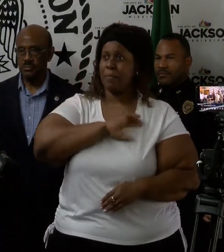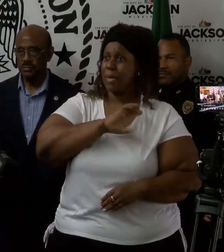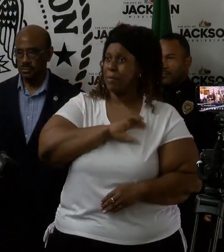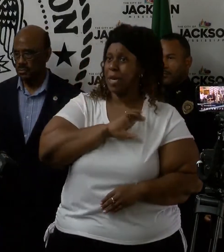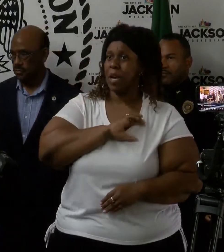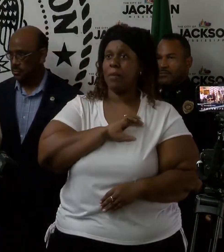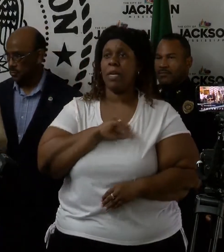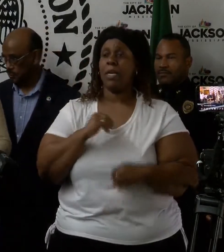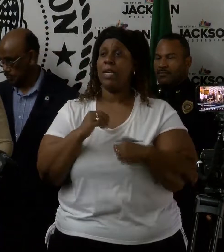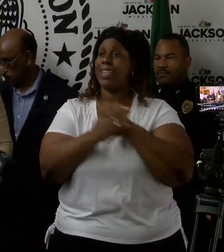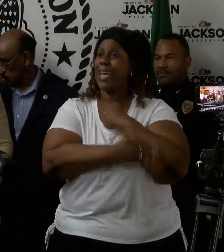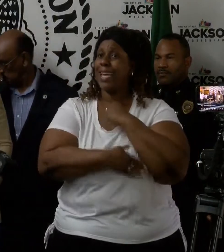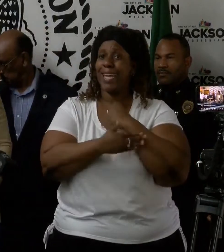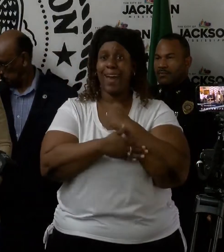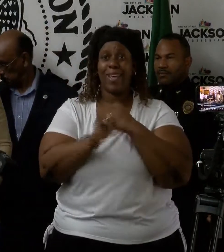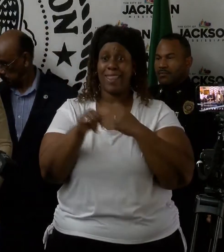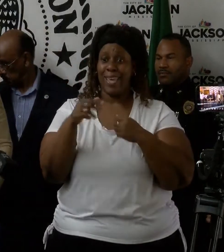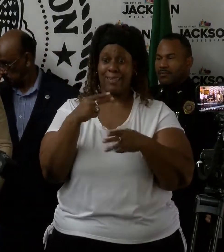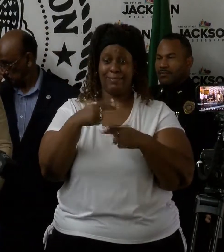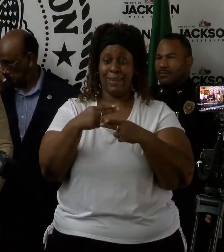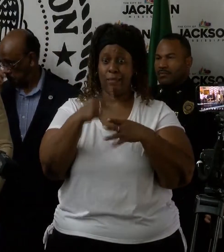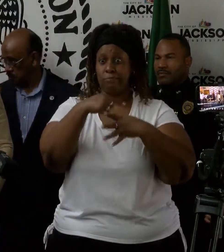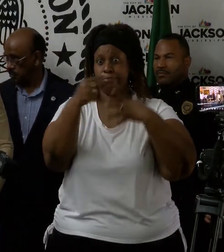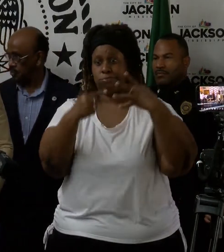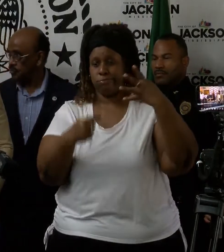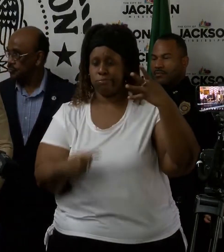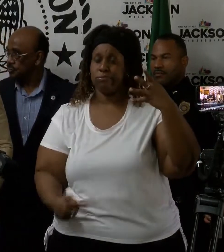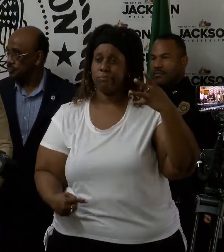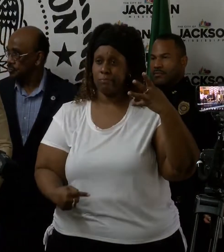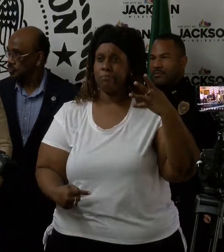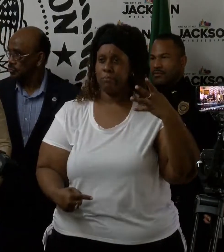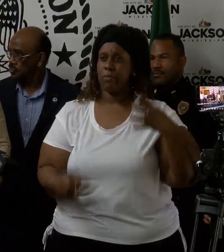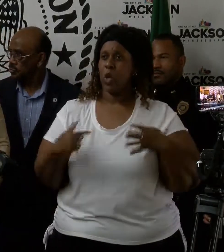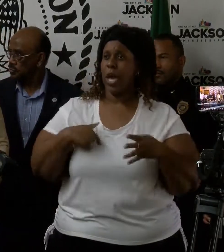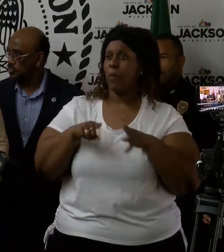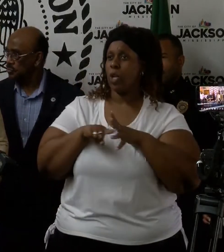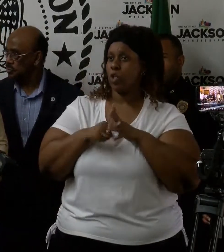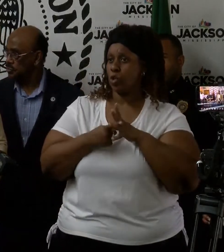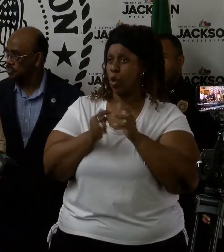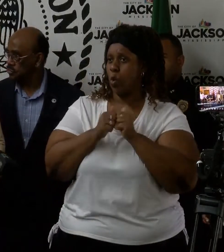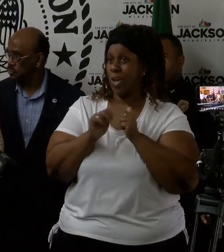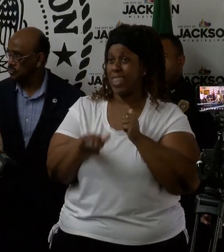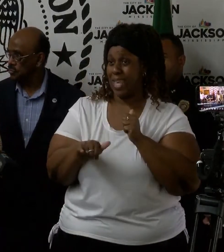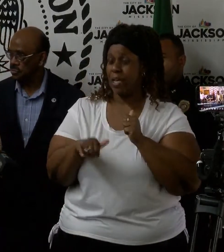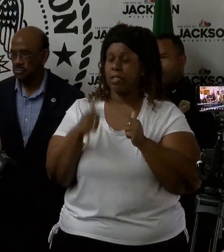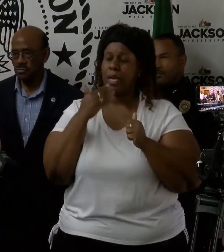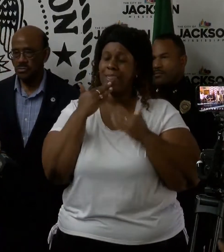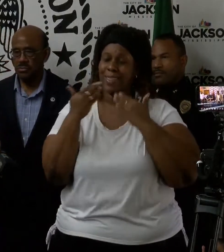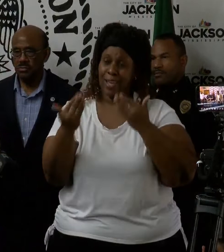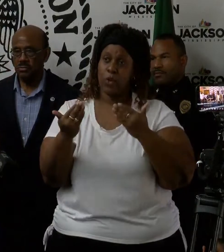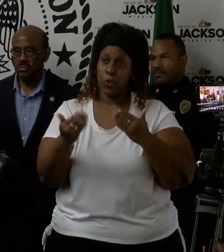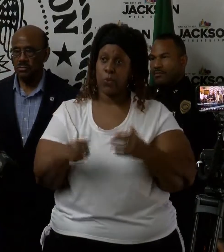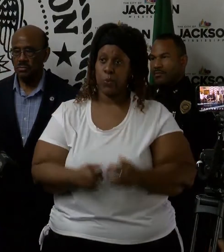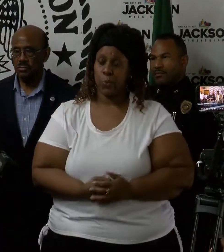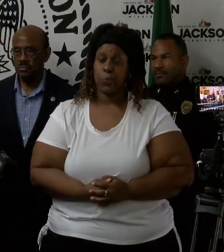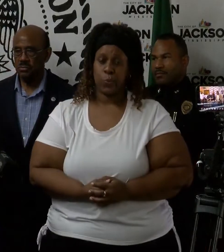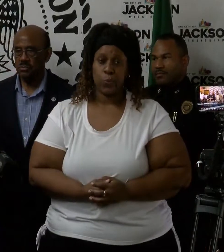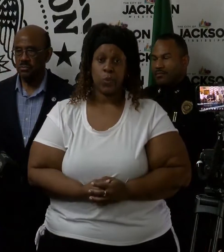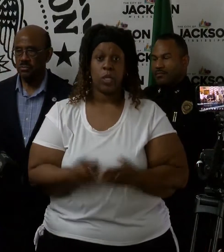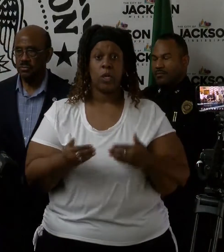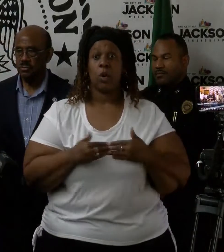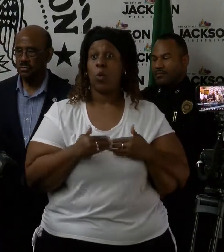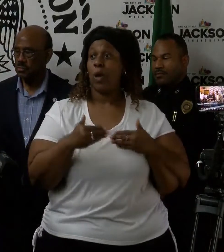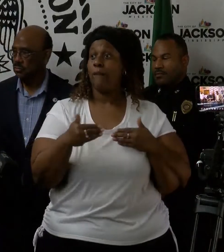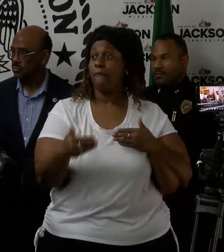county. The list goes on and on. And so I want to first begin with that statement of appreciation. Going